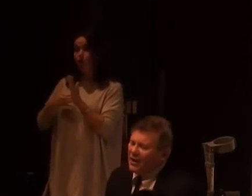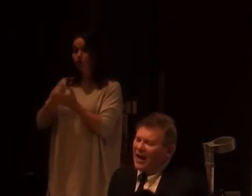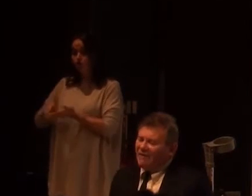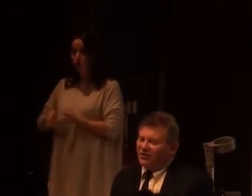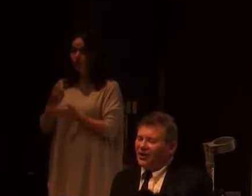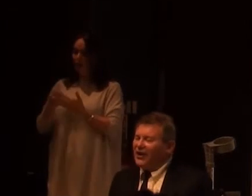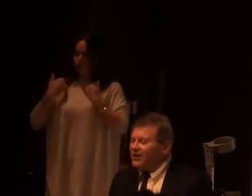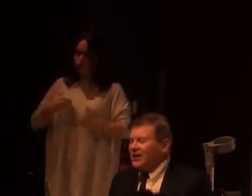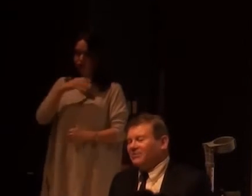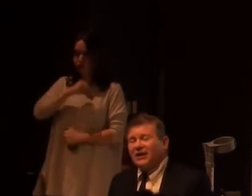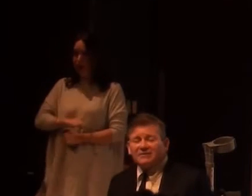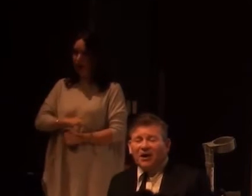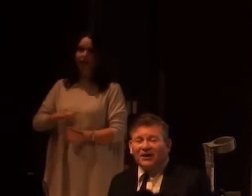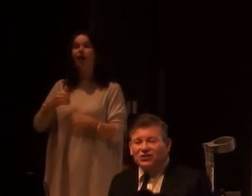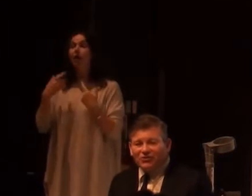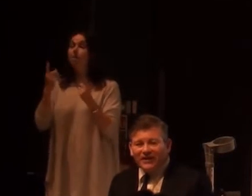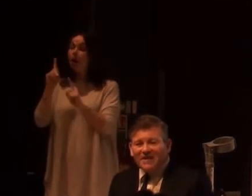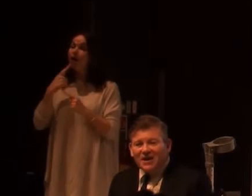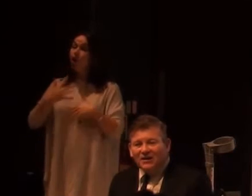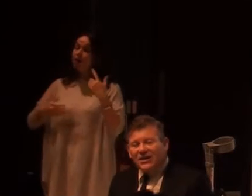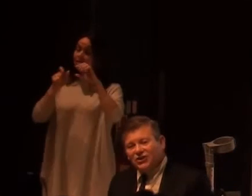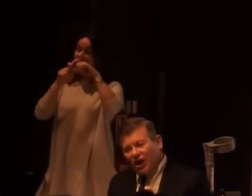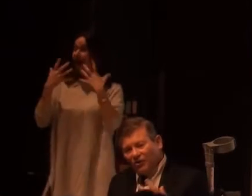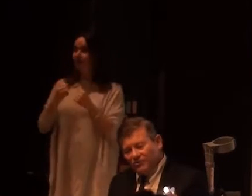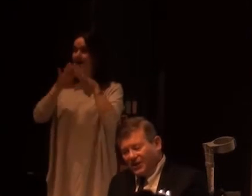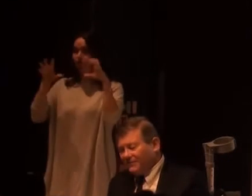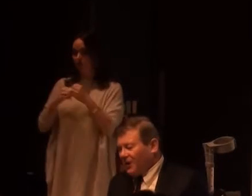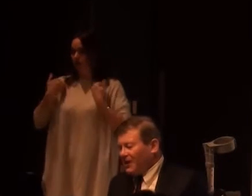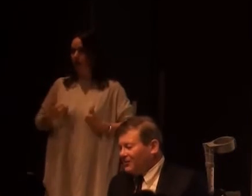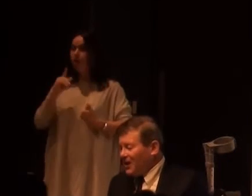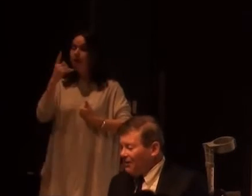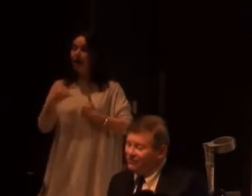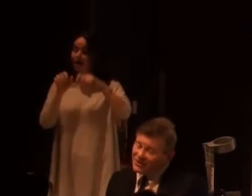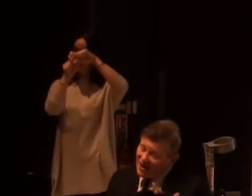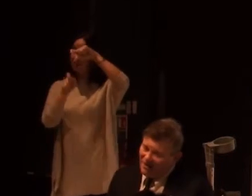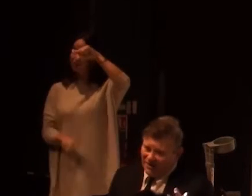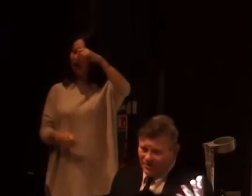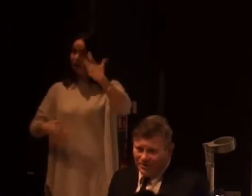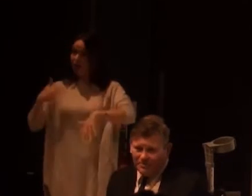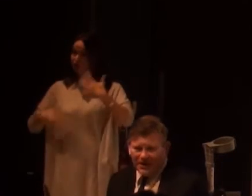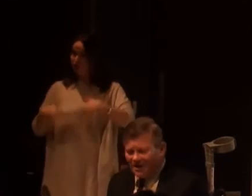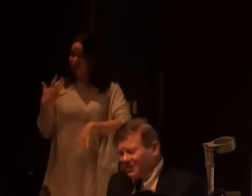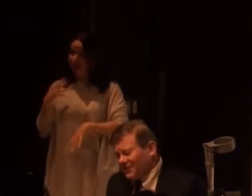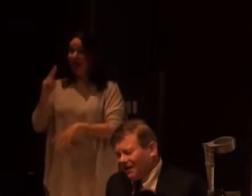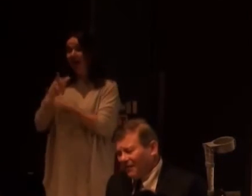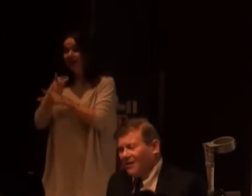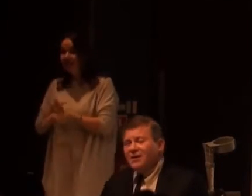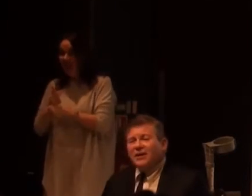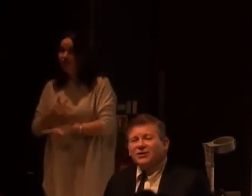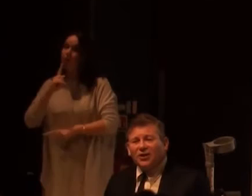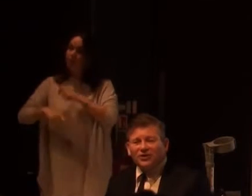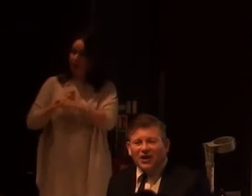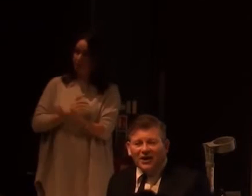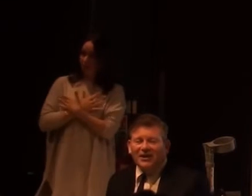had everything except he had spinal injury. And he chose, even though he had the love of his carer. Who became his lover.